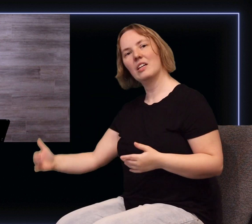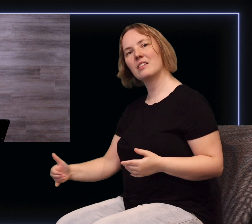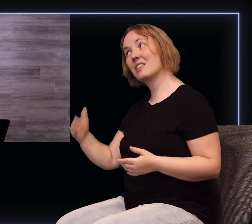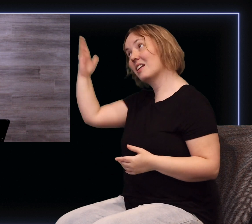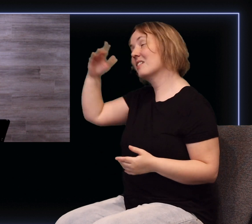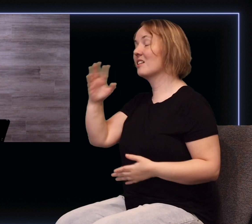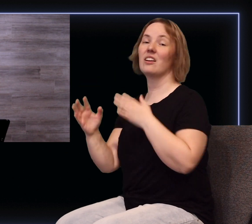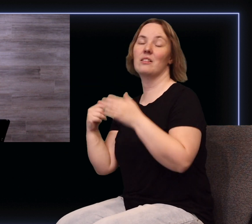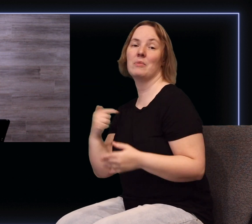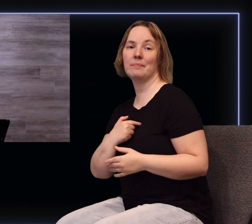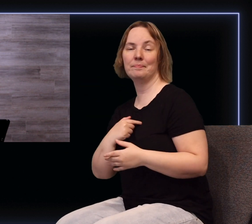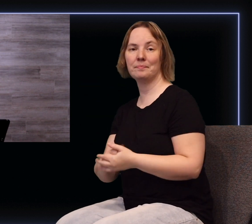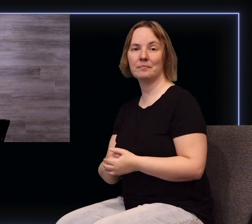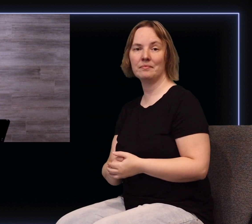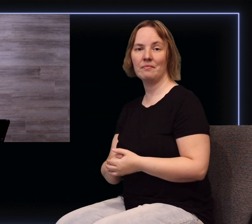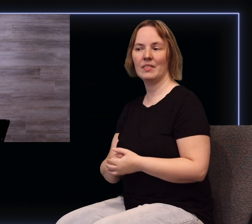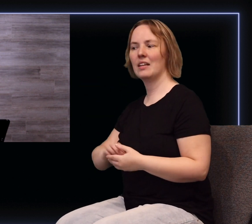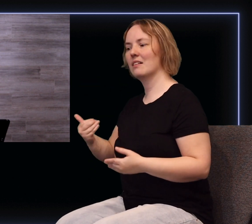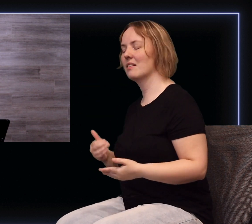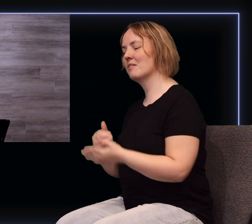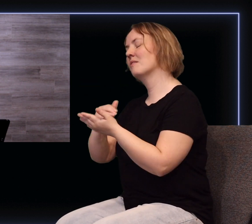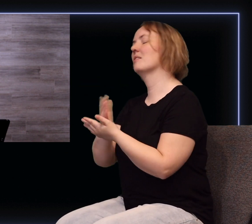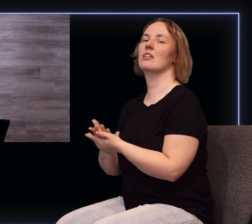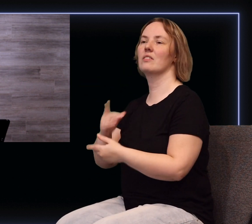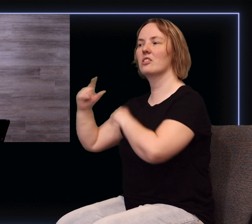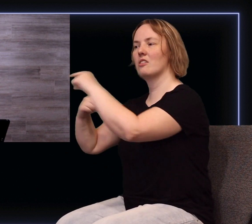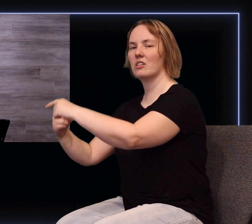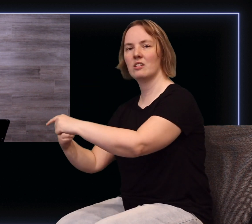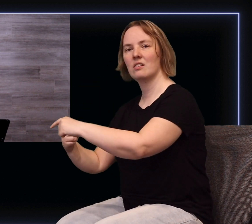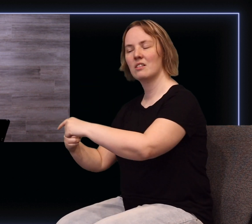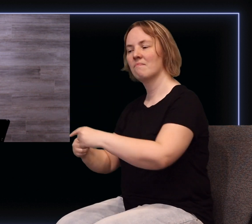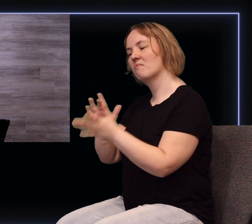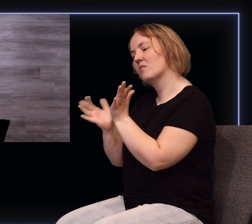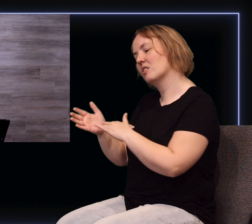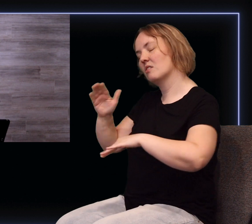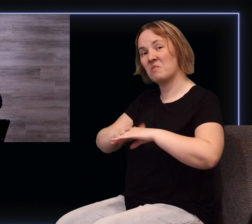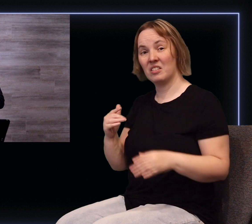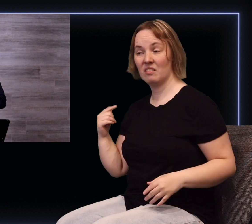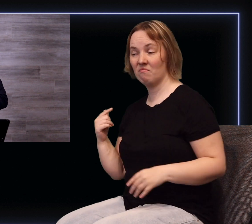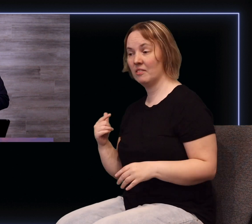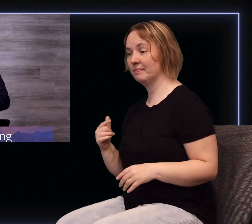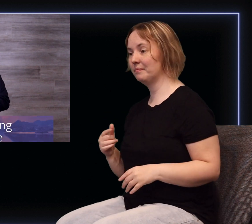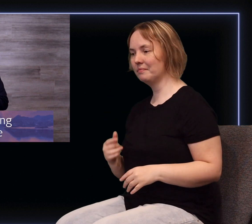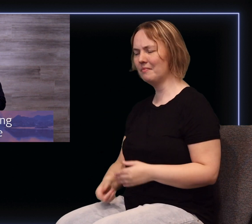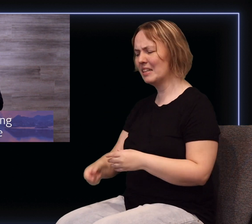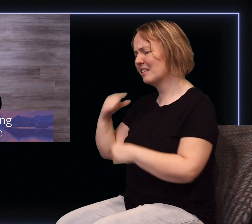things that he's speaking to me about. believe another aspect of this generation that Jesus warns us about is a generation that's